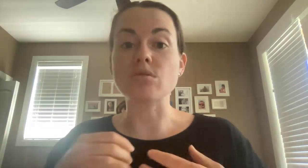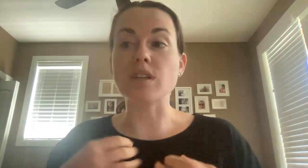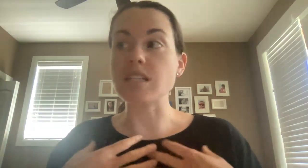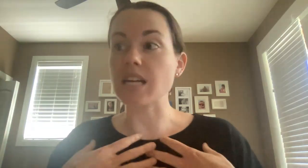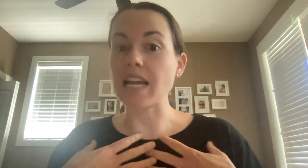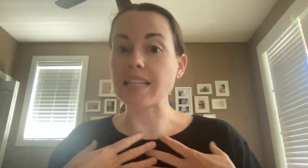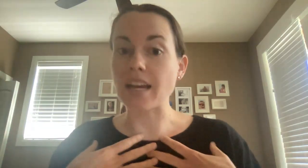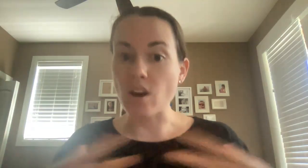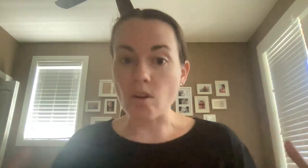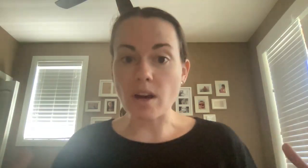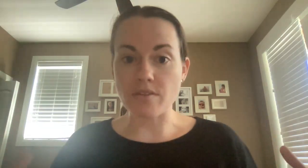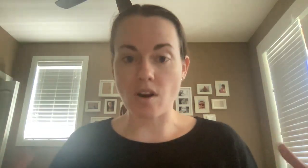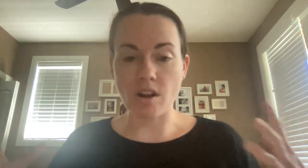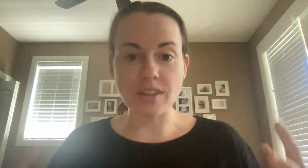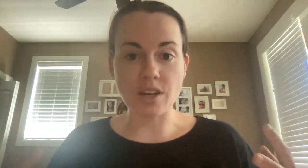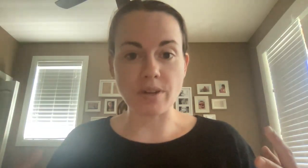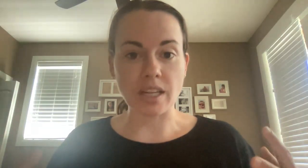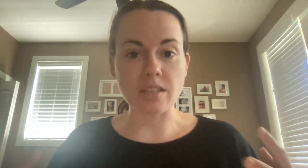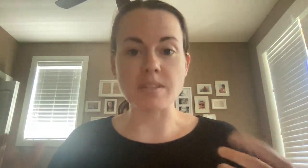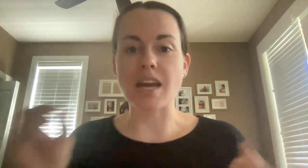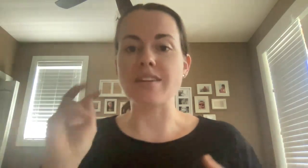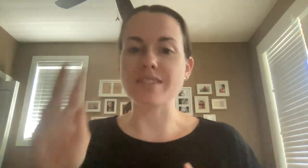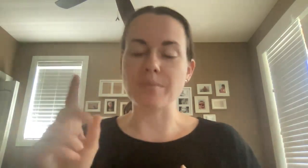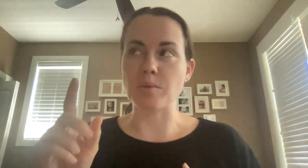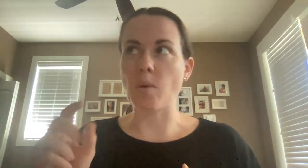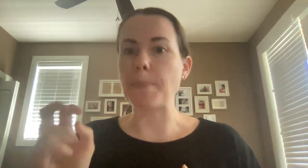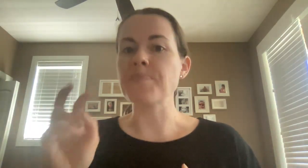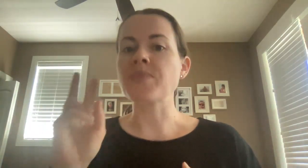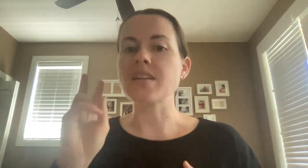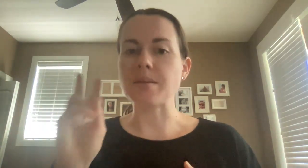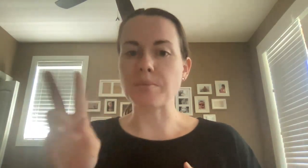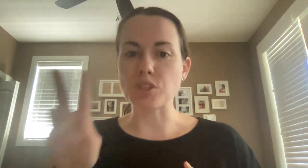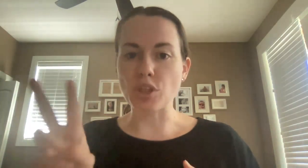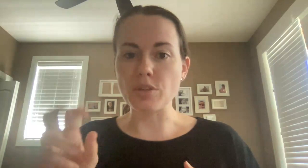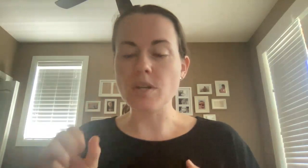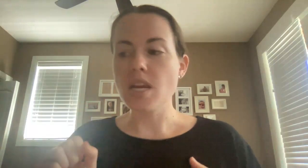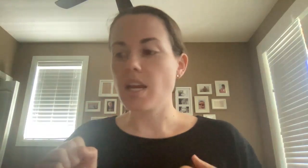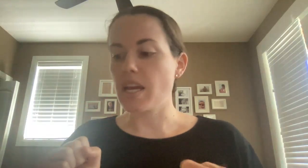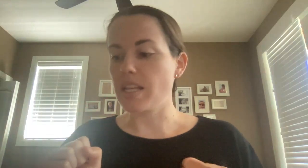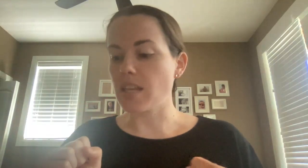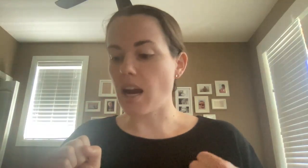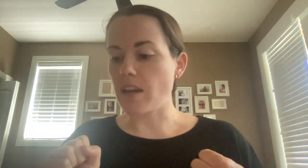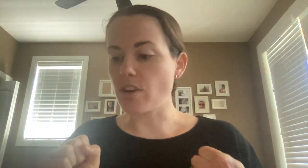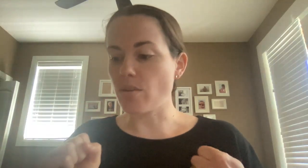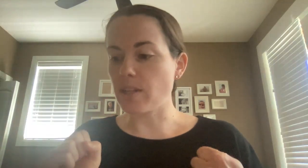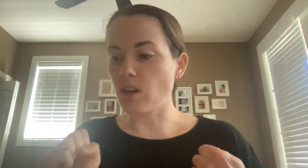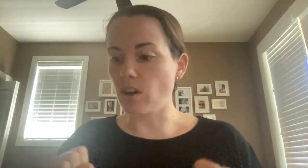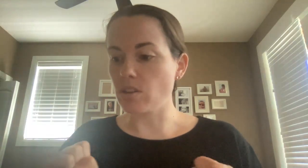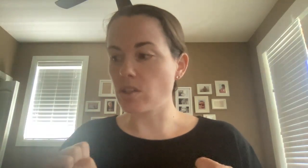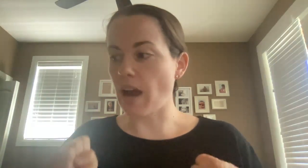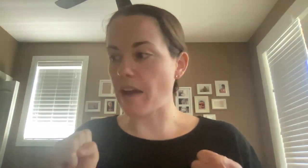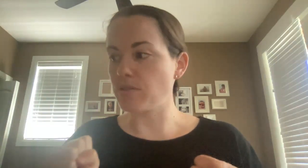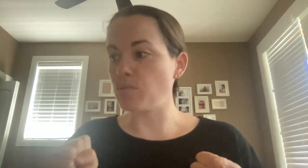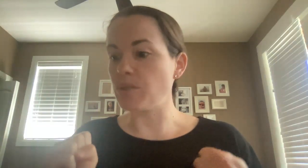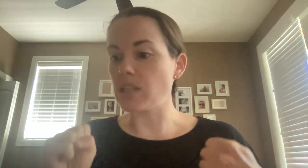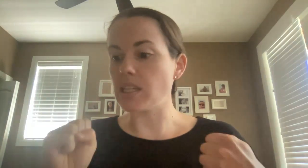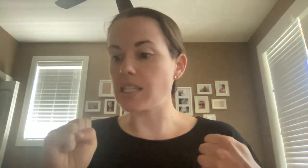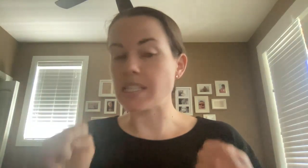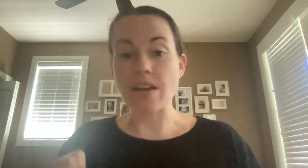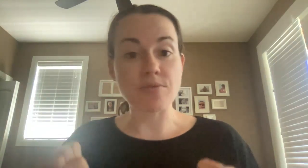learning to kind of let go of all of that curriculum is kind of step number one. Step number two is you're going to also have to be safe